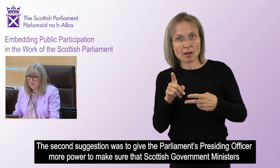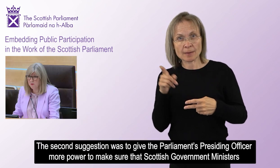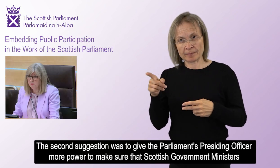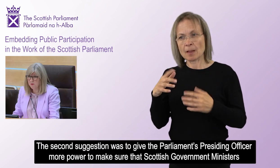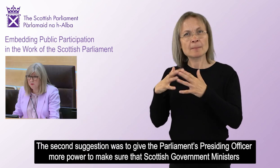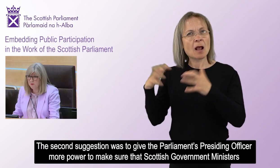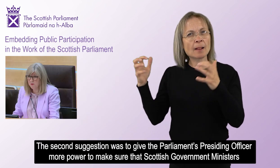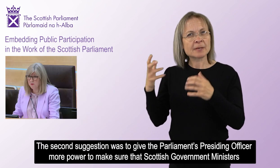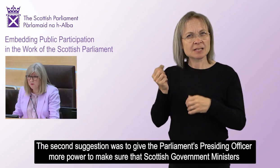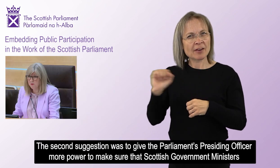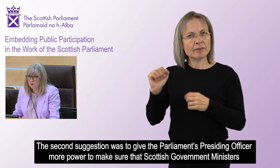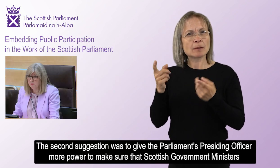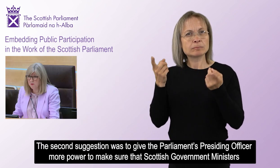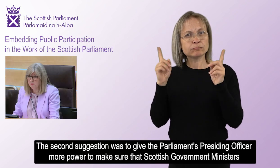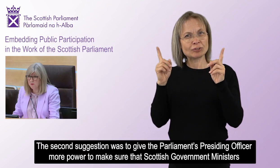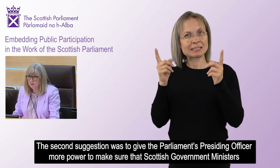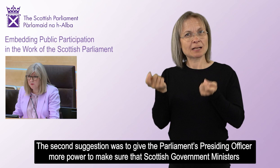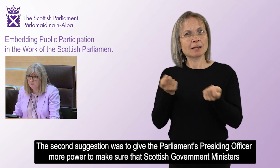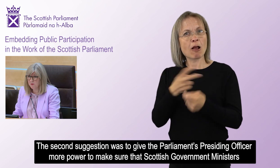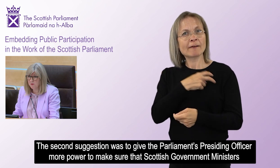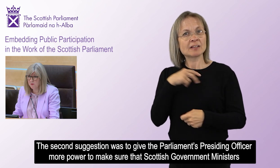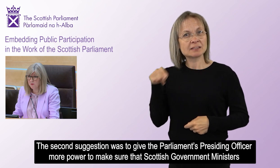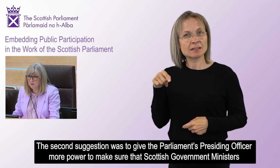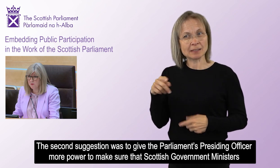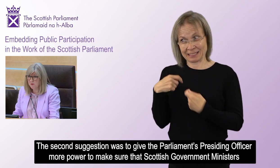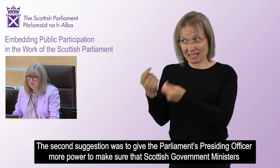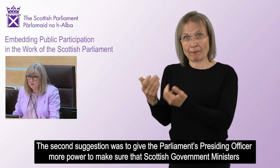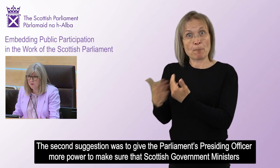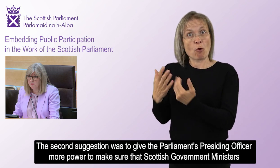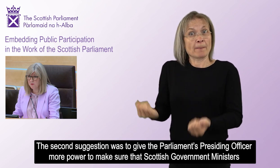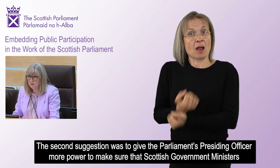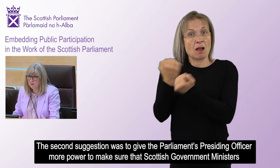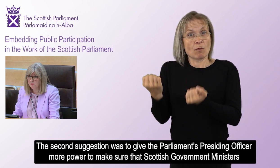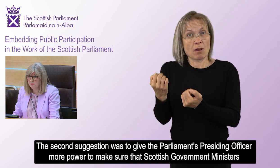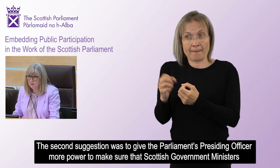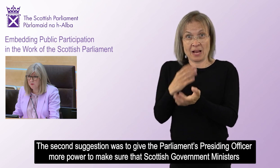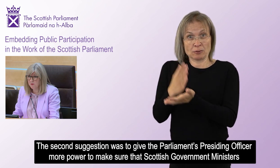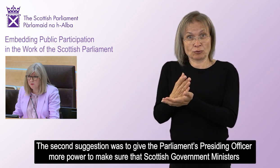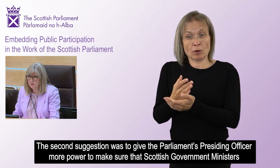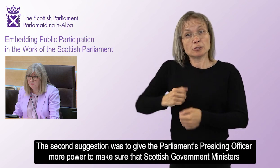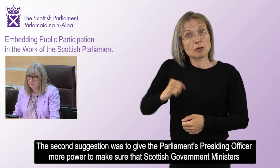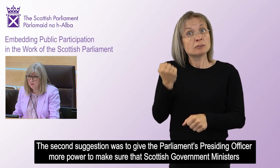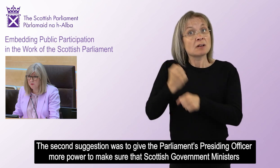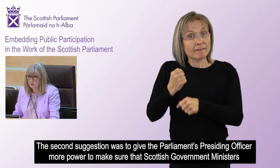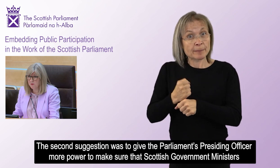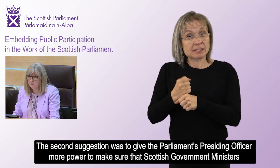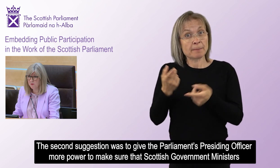The second suggestion was to give the Parliament's presiding officer more power to make sure that Scottish Government